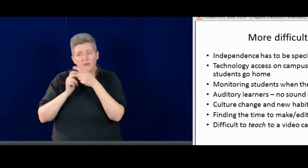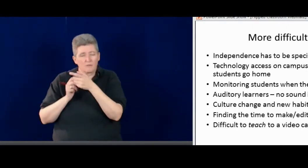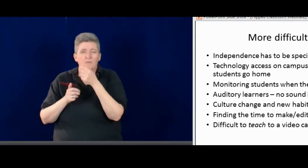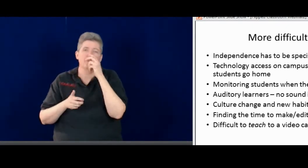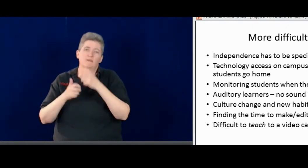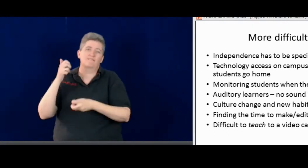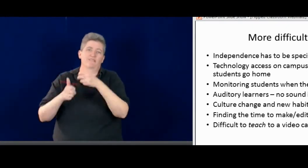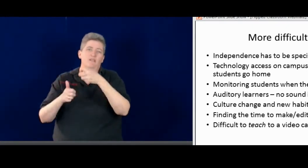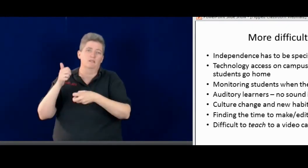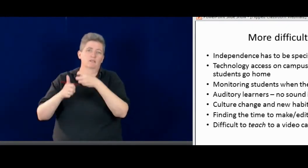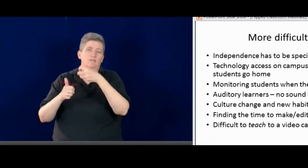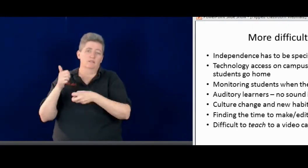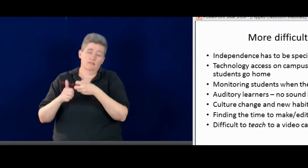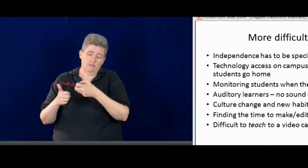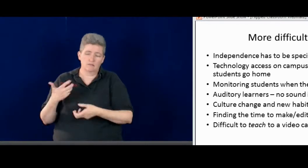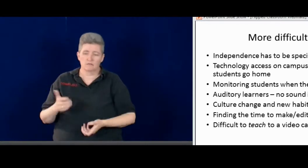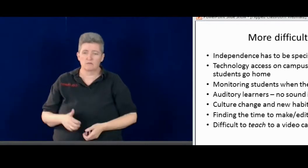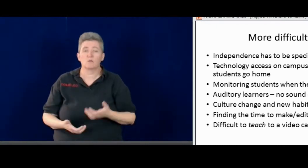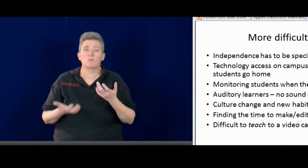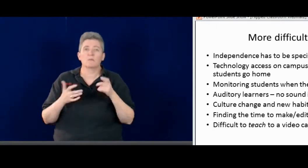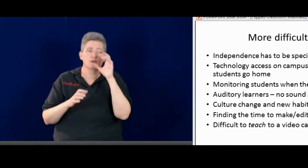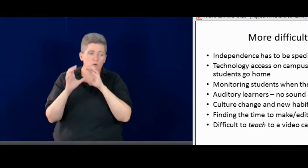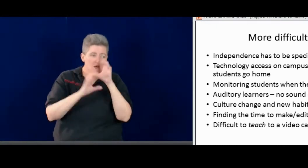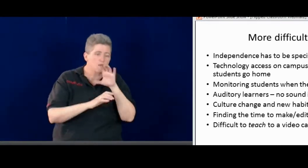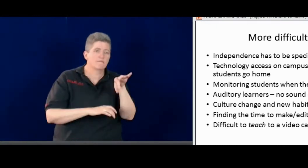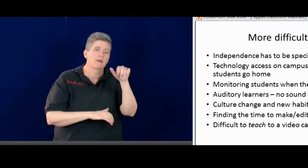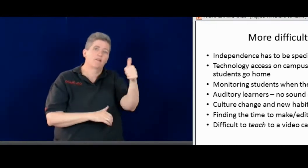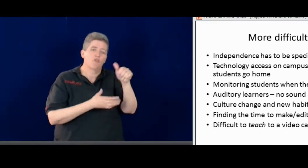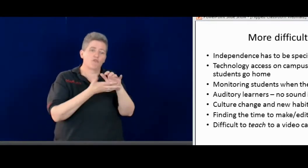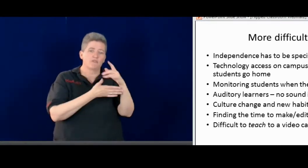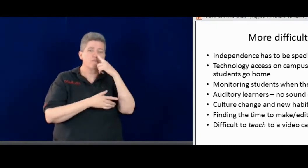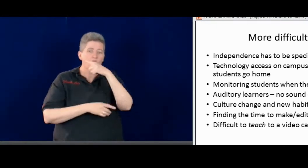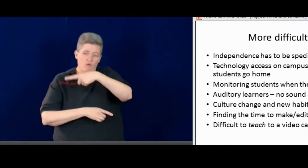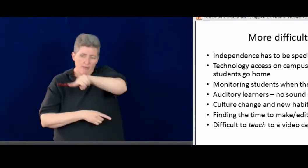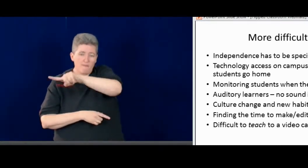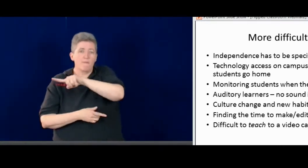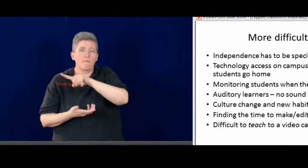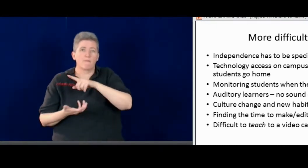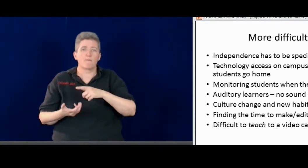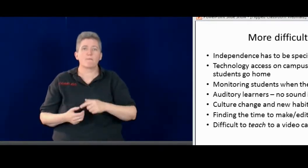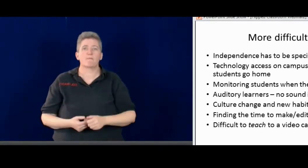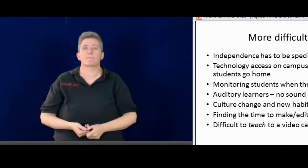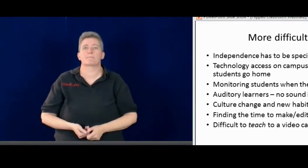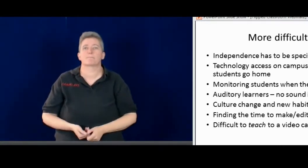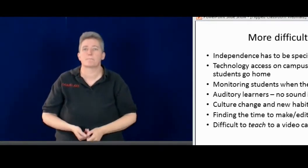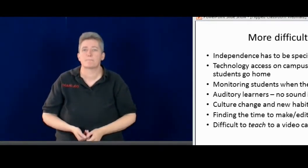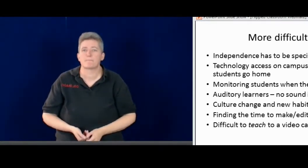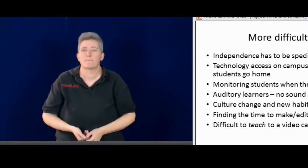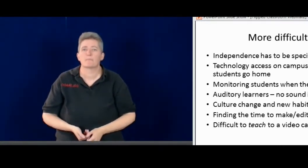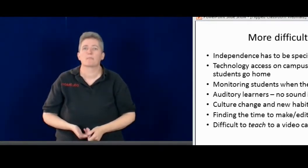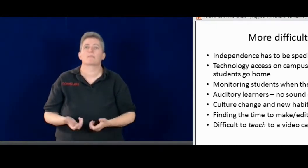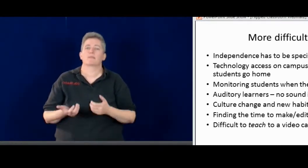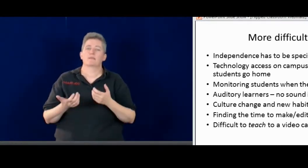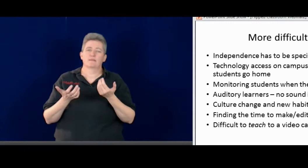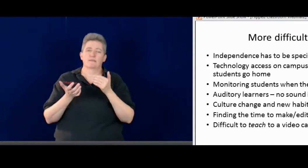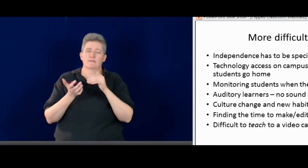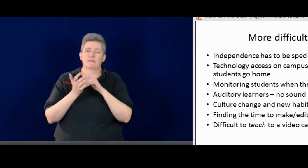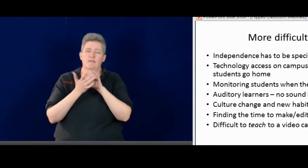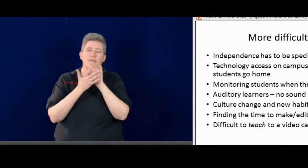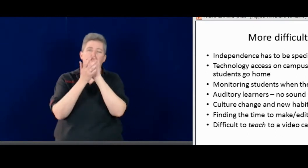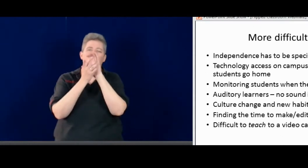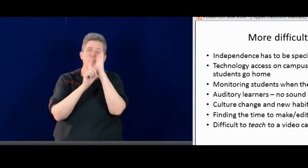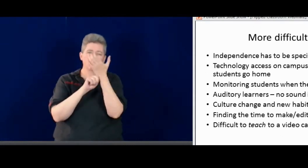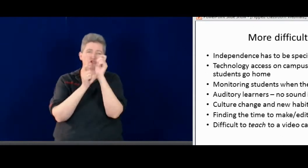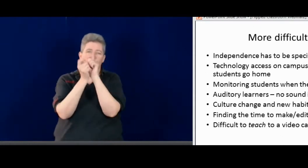And there may be some students who are oral. So that may be a difficulty. So you would have to find videos for those oral